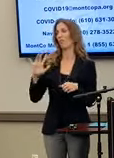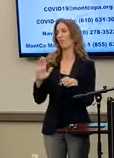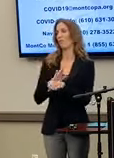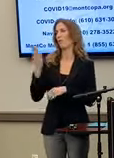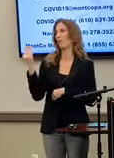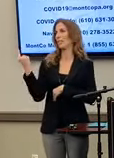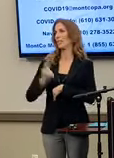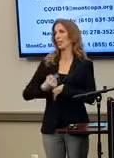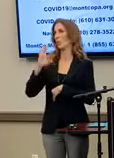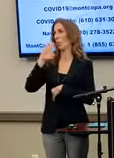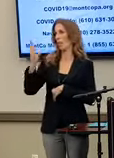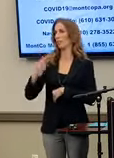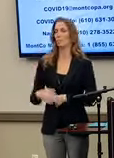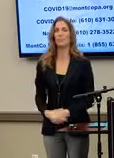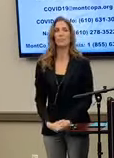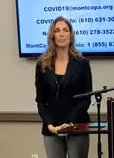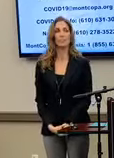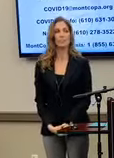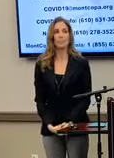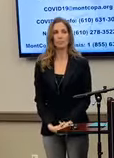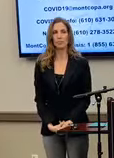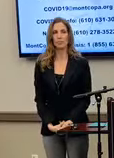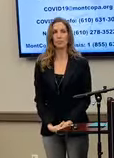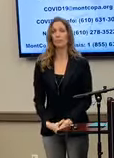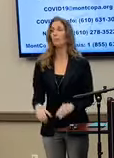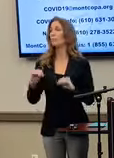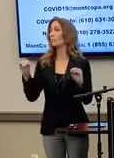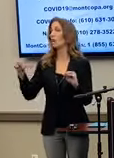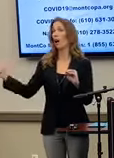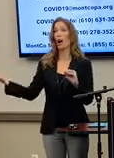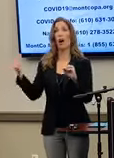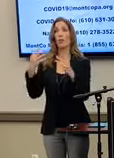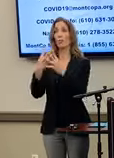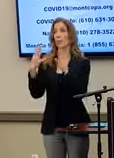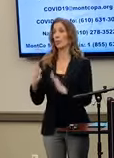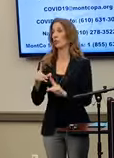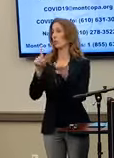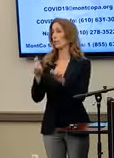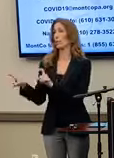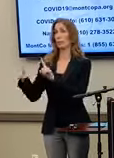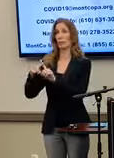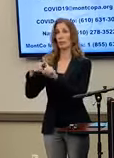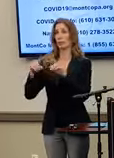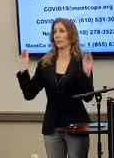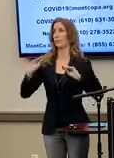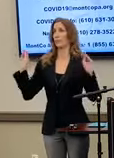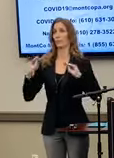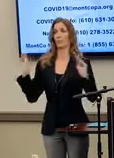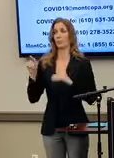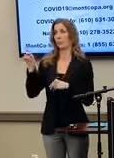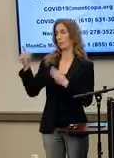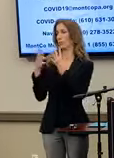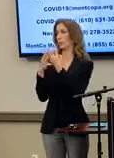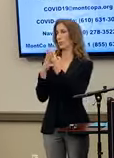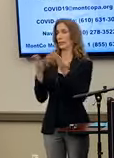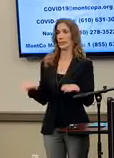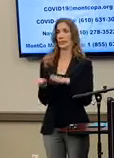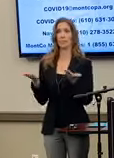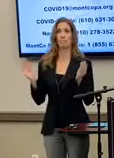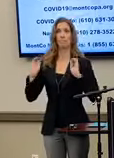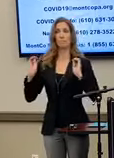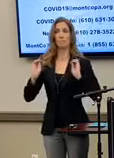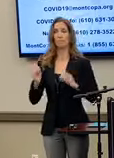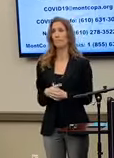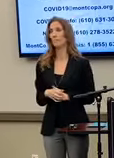period. No inmates have tested positive for COVID-19 at the Montgomery County Correctional